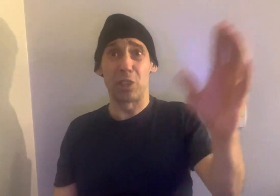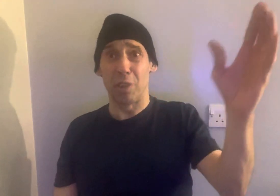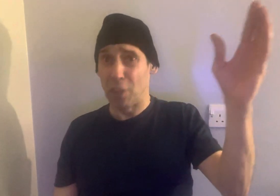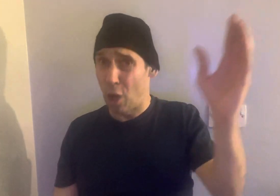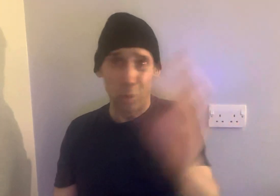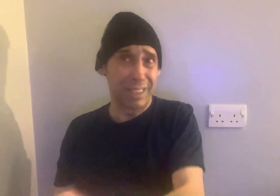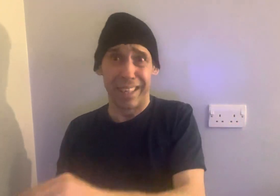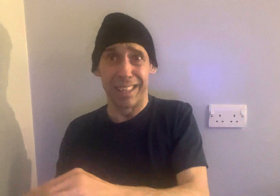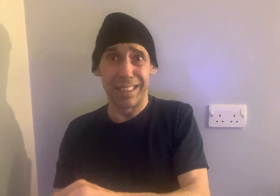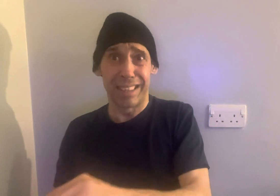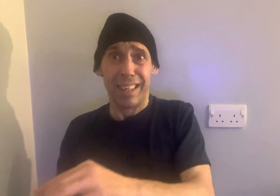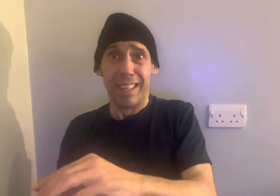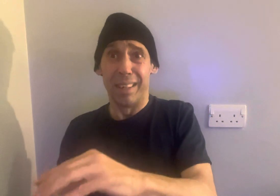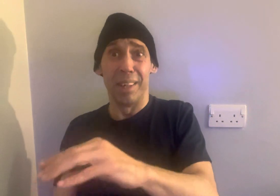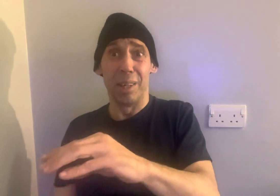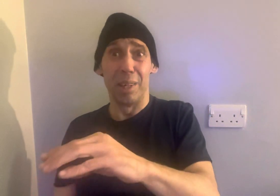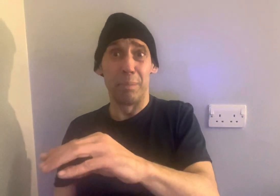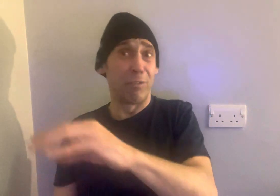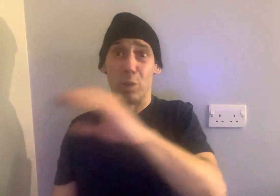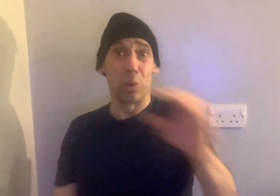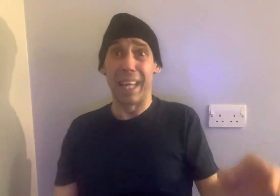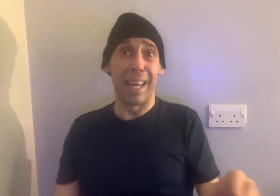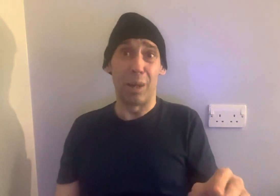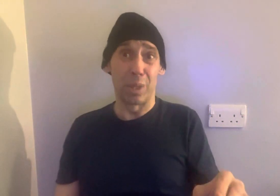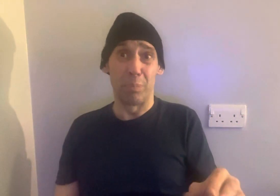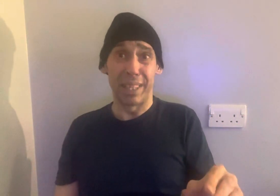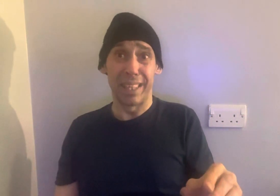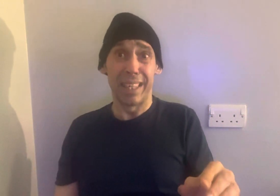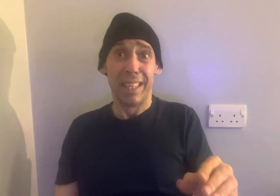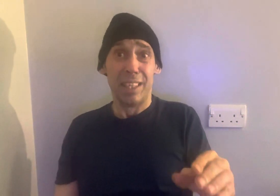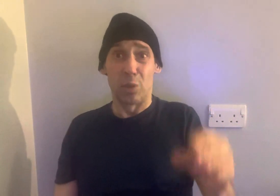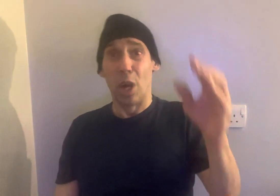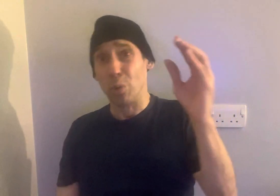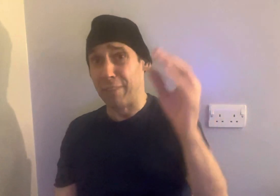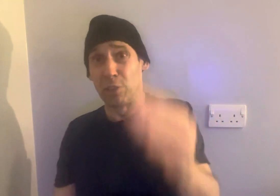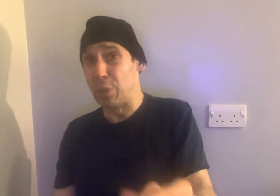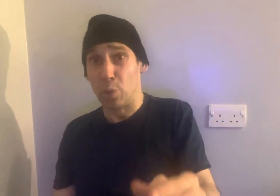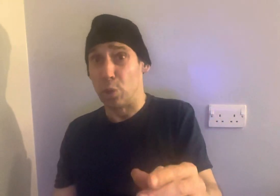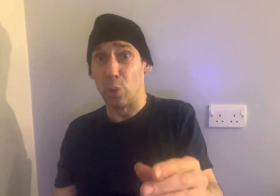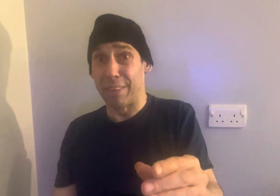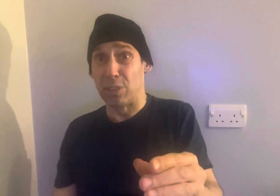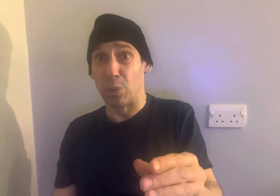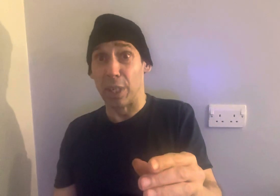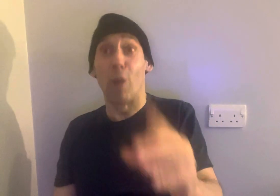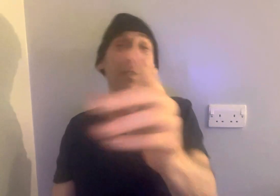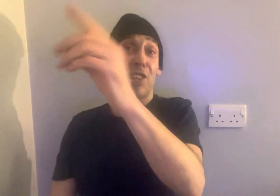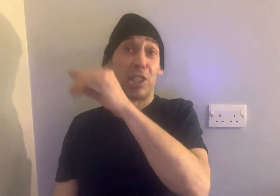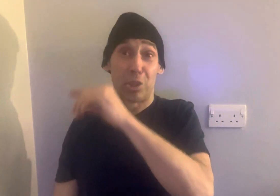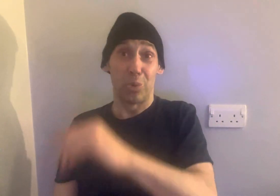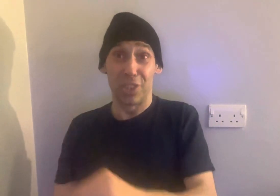serve the whole sentence before you're let out completely. So not only do you have to do that, confiscation orders,